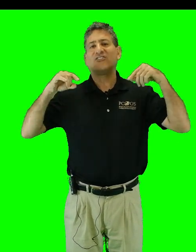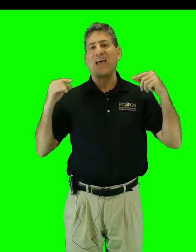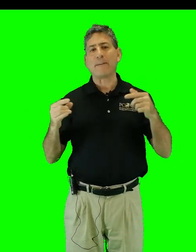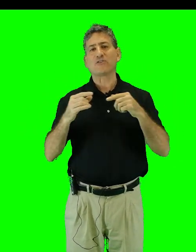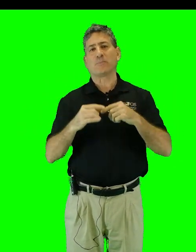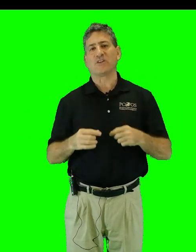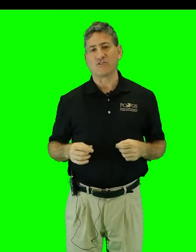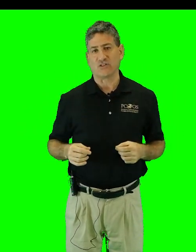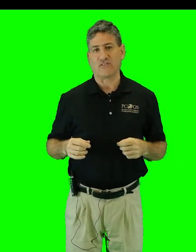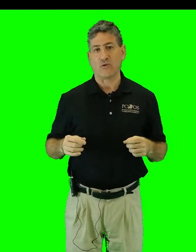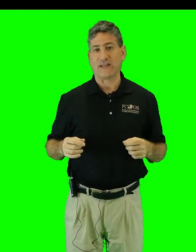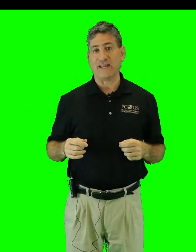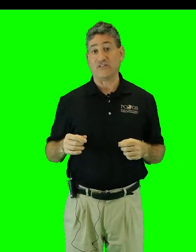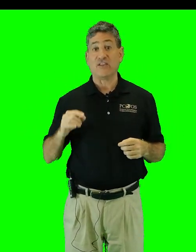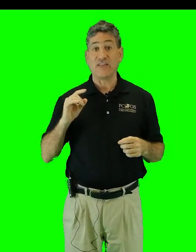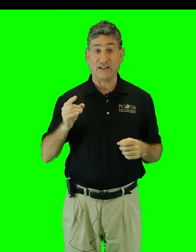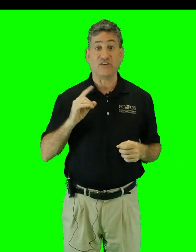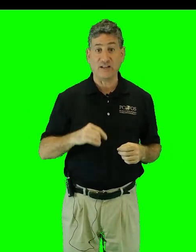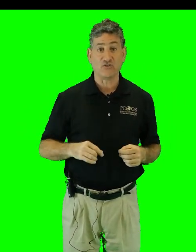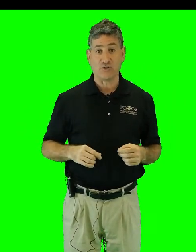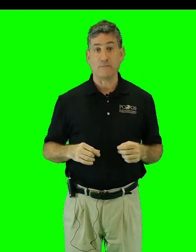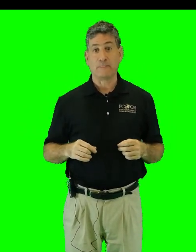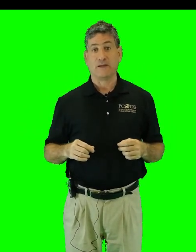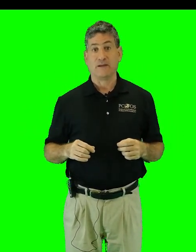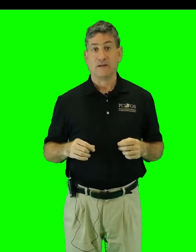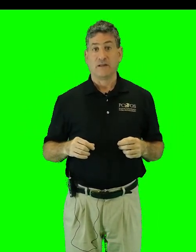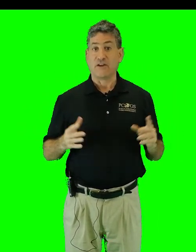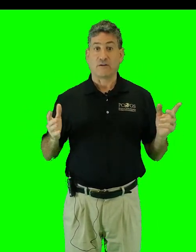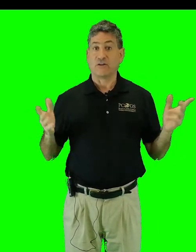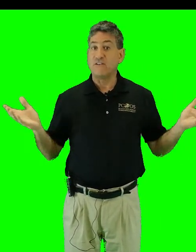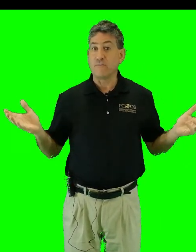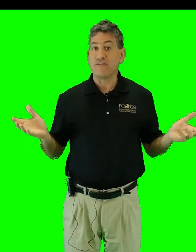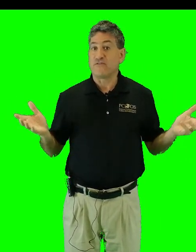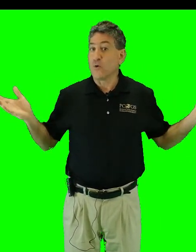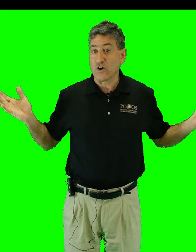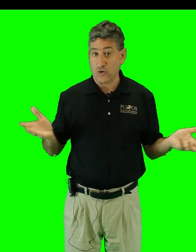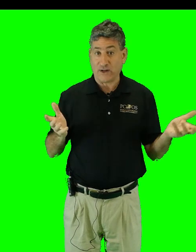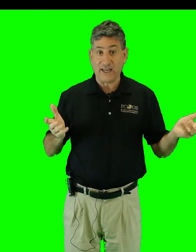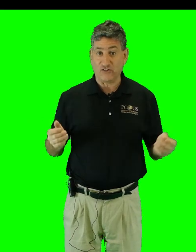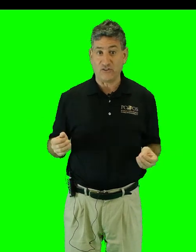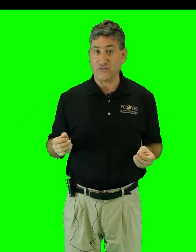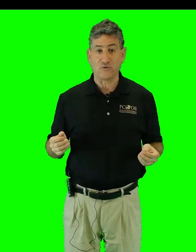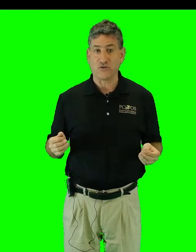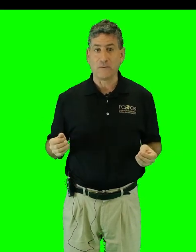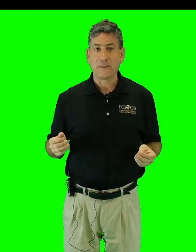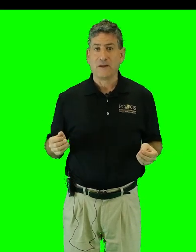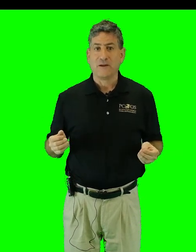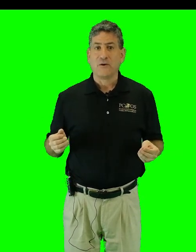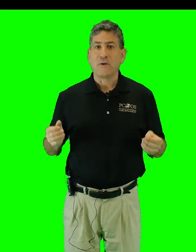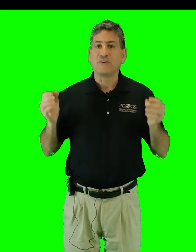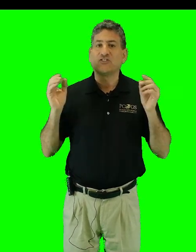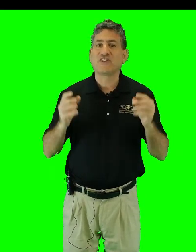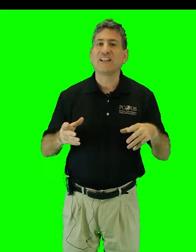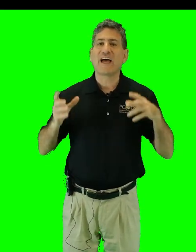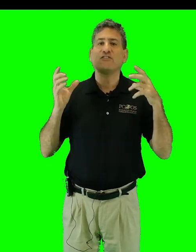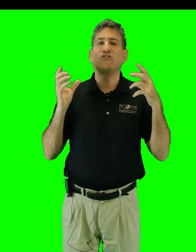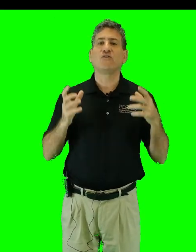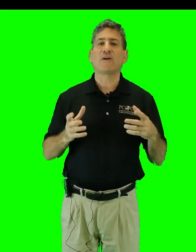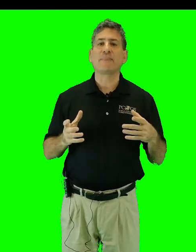damage potential of hurricanes that is at issue. There could even be fewer hurricanes in the future. We would still have to do something